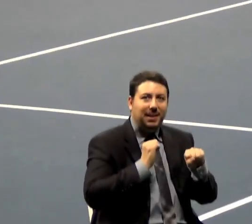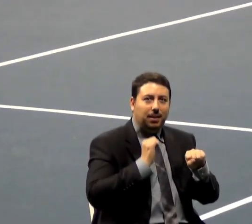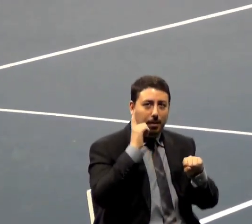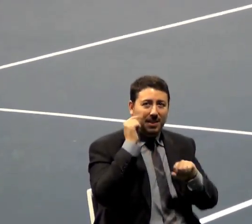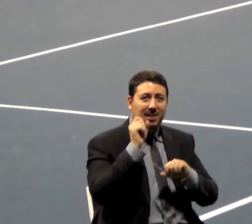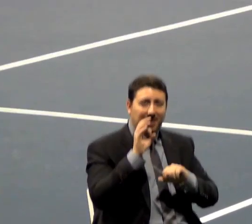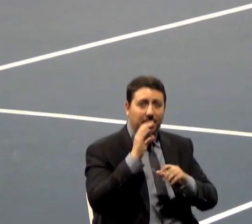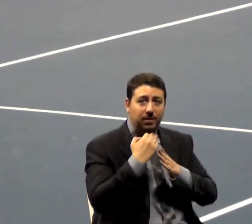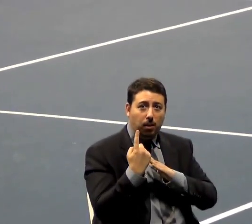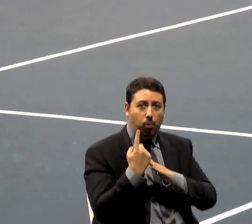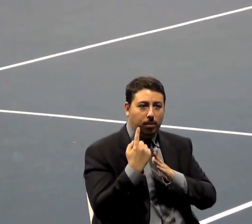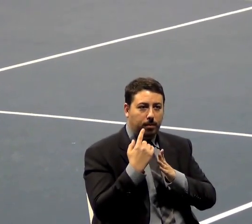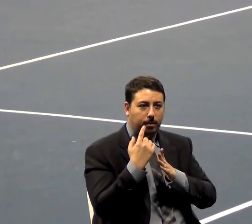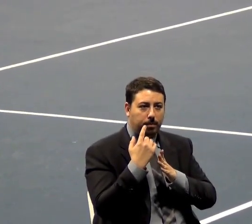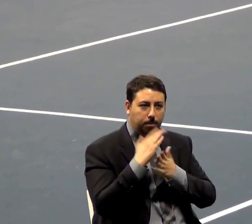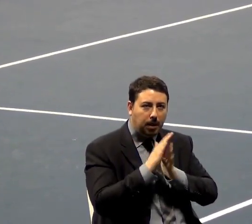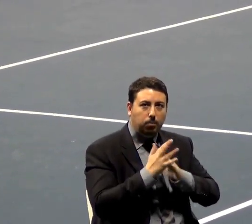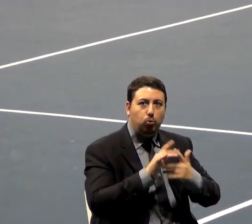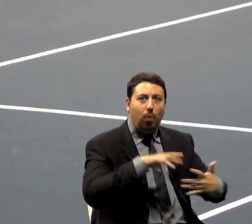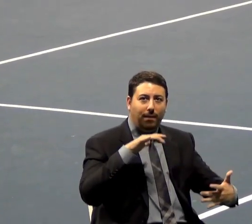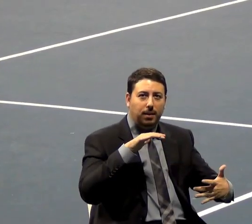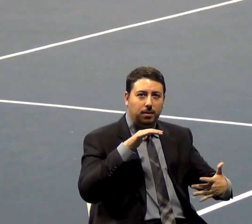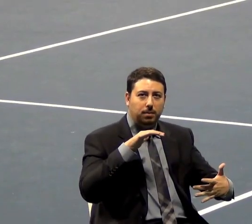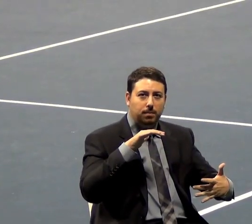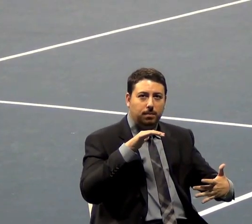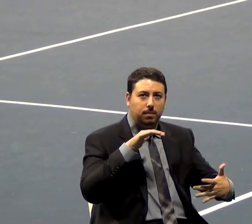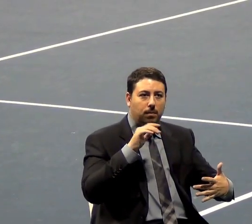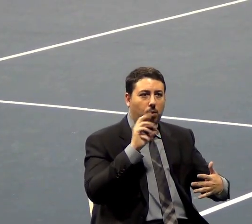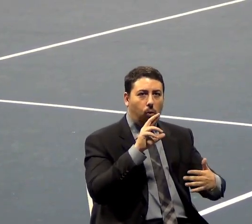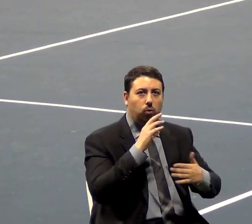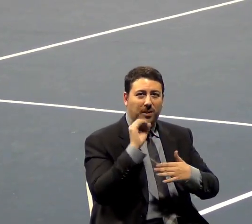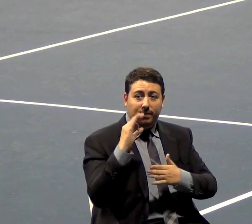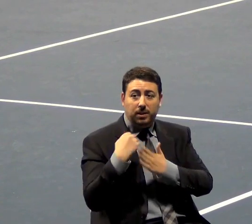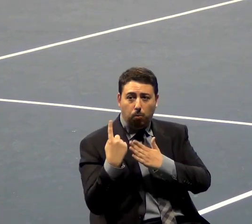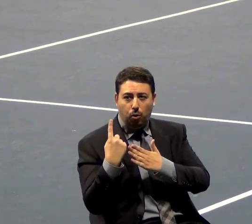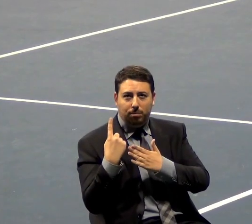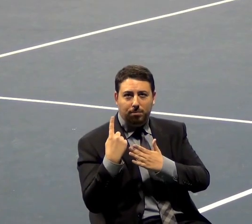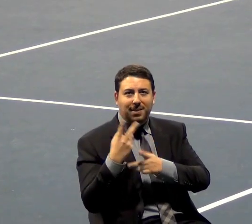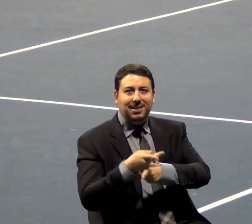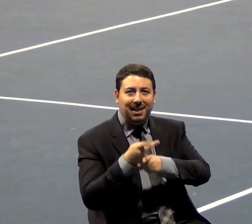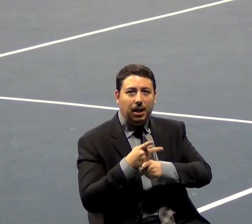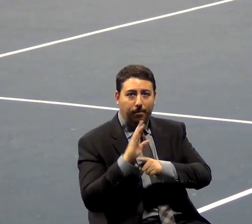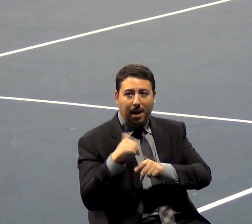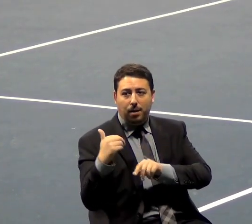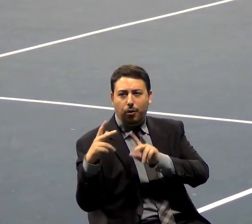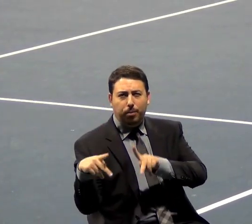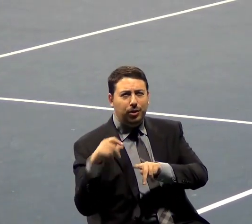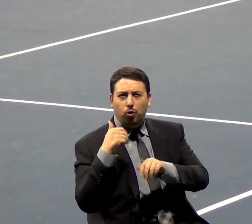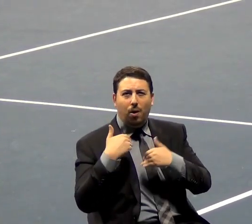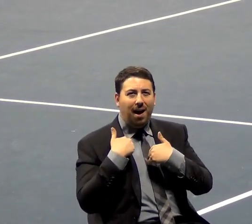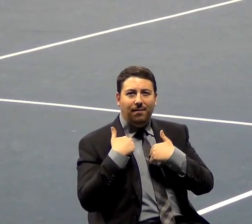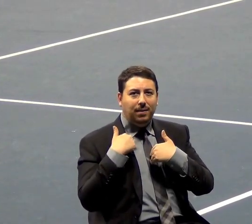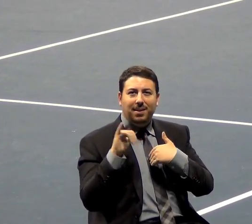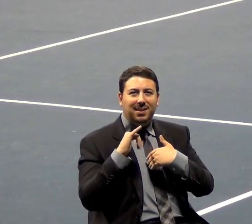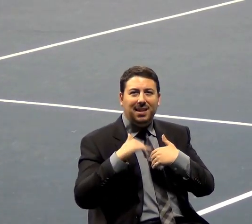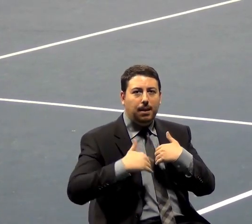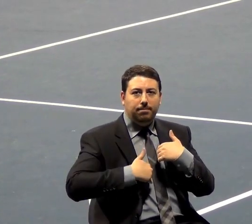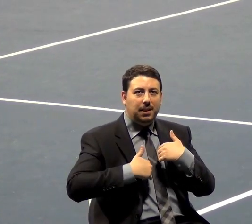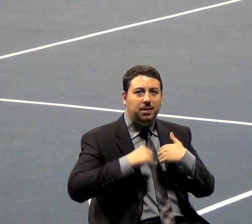wealthy or taken care of by somebody else, they do not have this sense of self-respect as they do when they